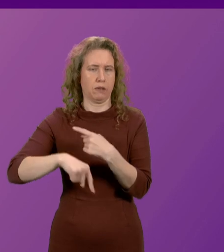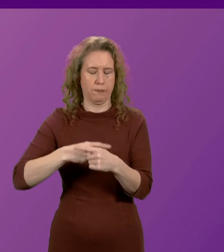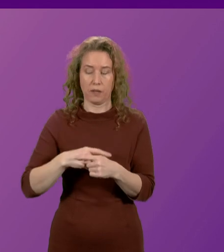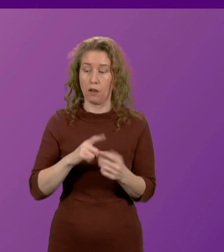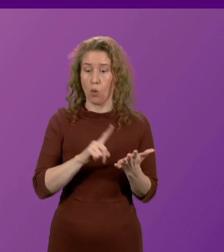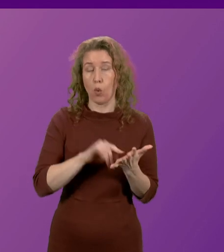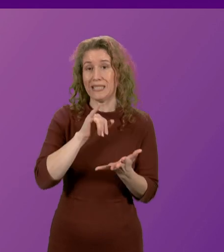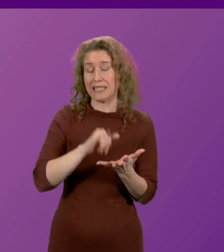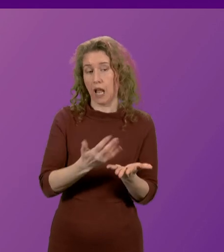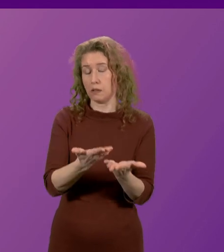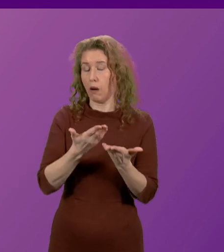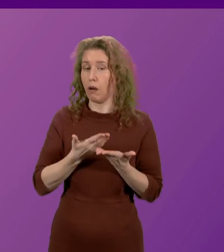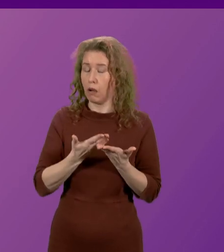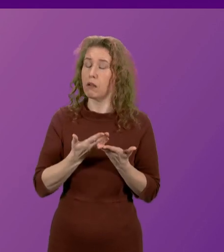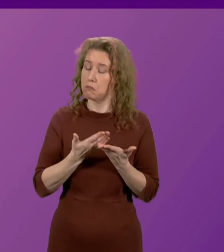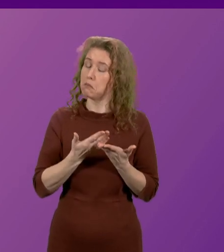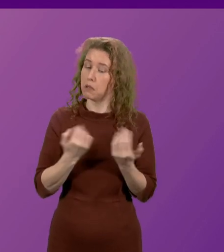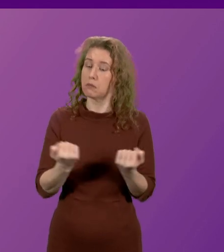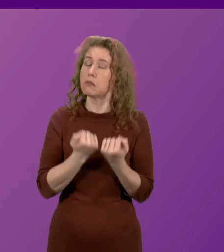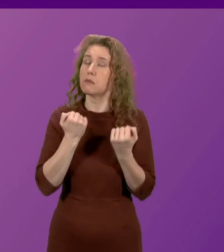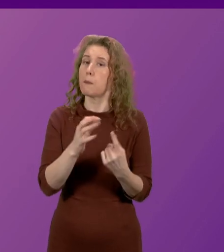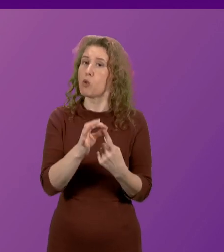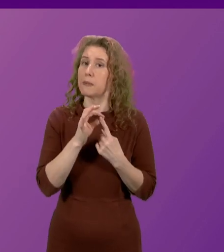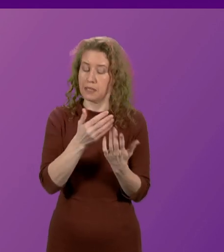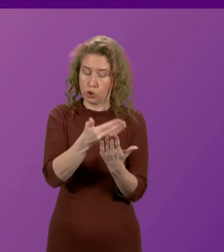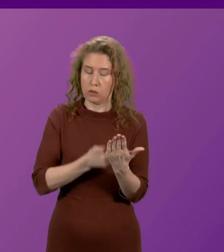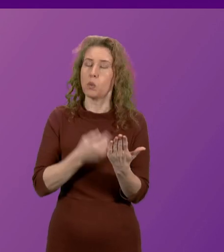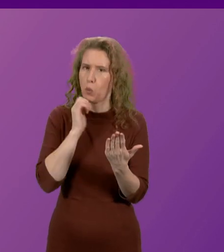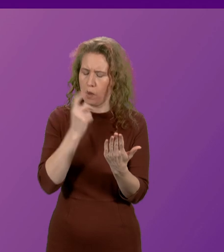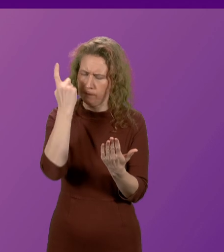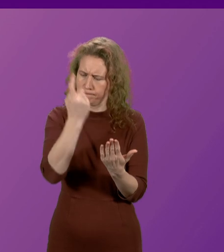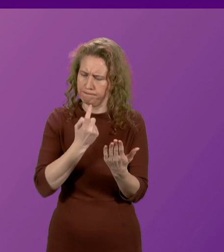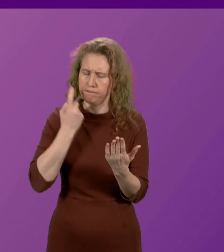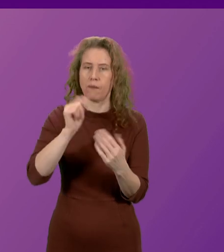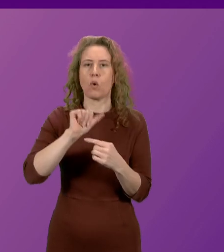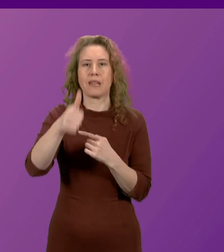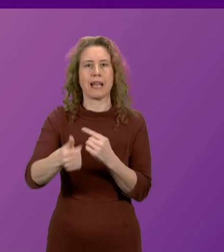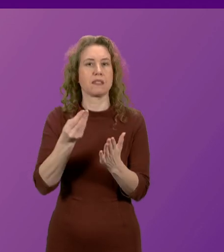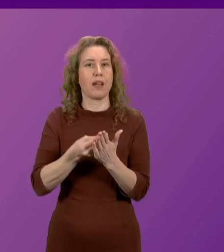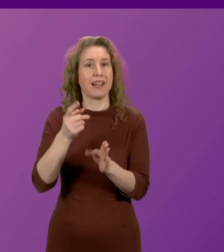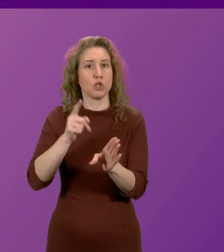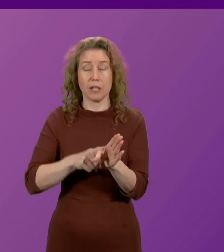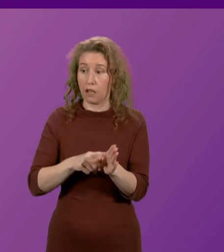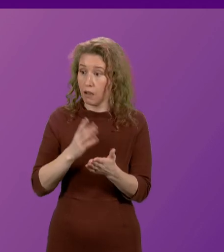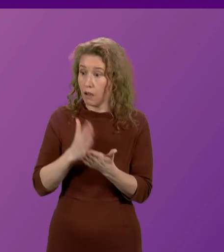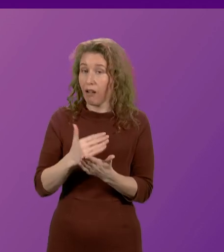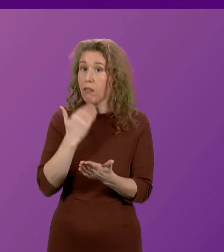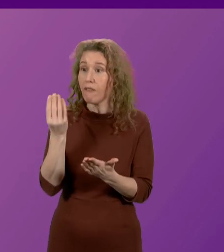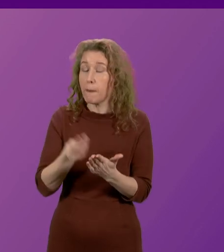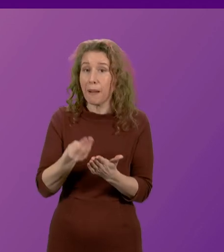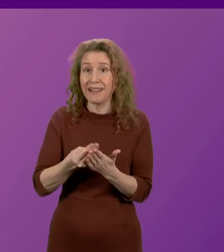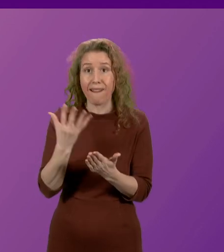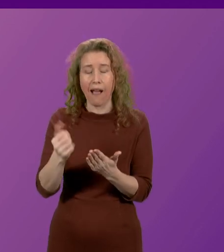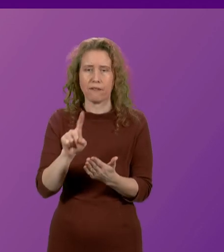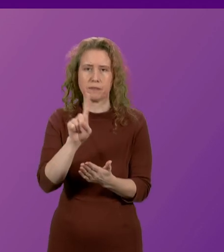puts to me a substantial proposition which can certainly be considered for the next financial year. Whether the resources are available to